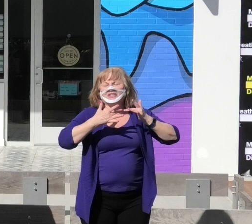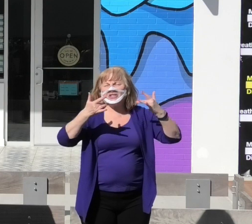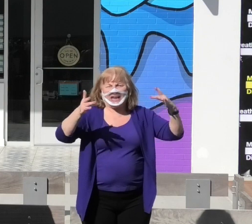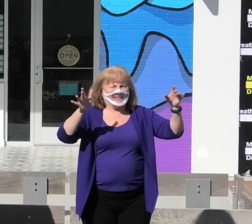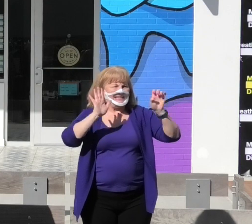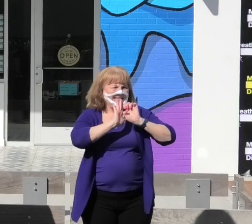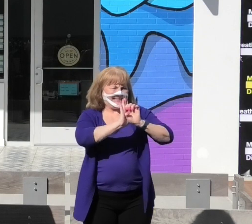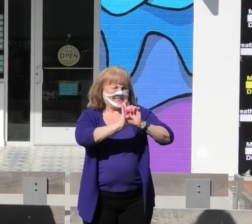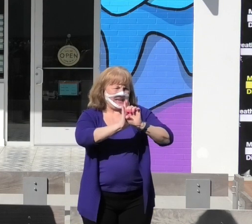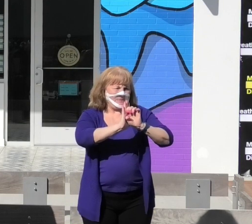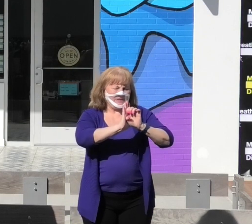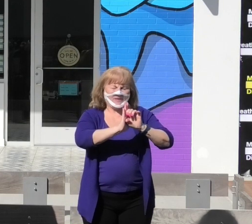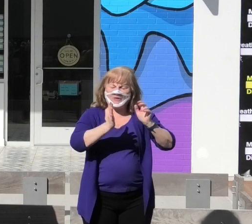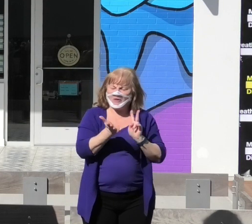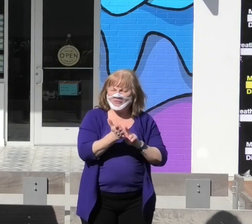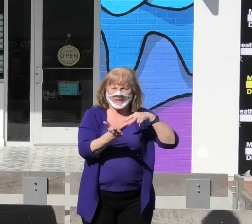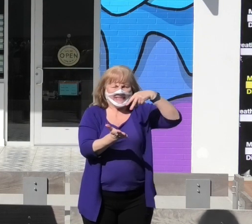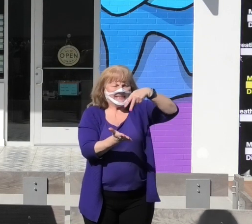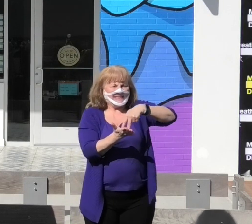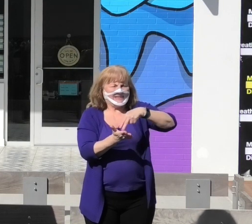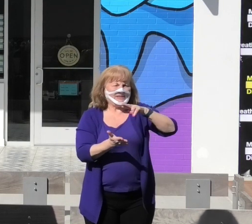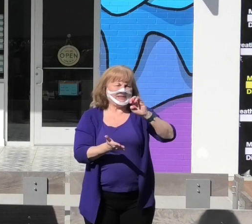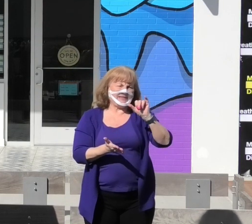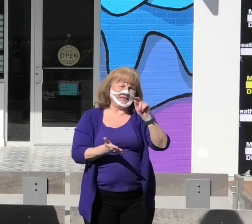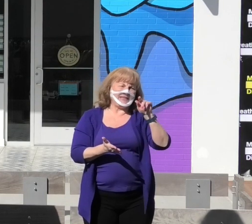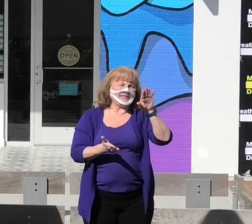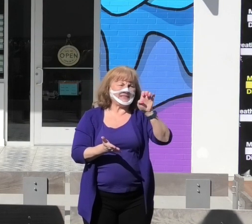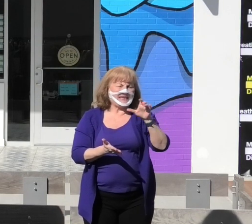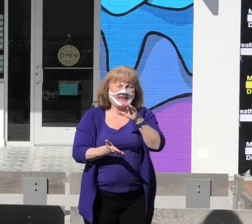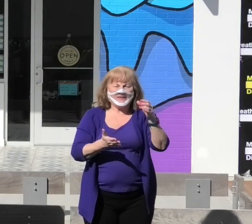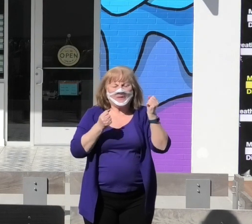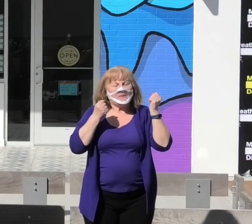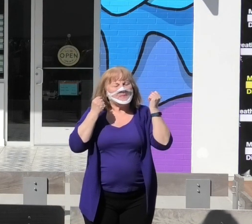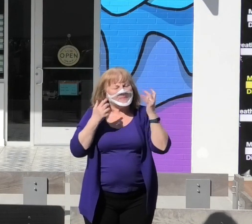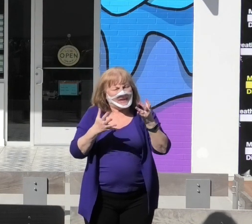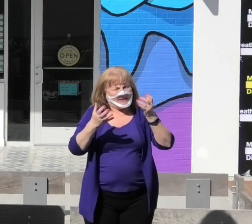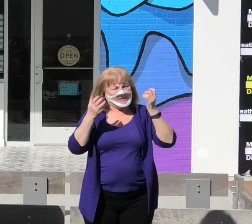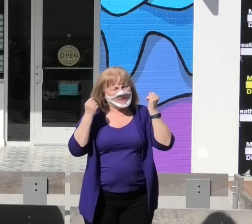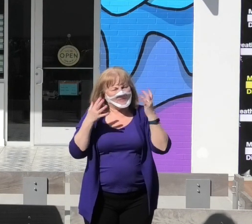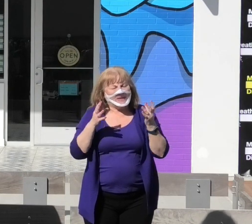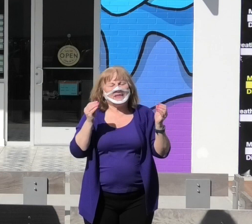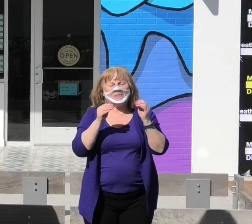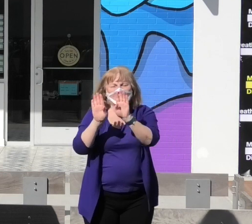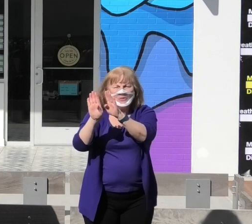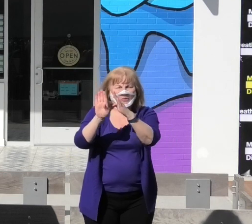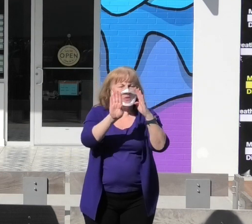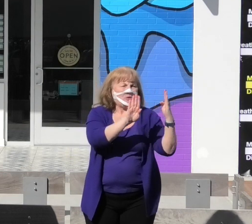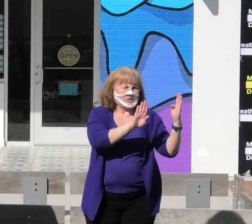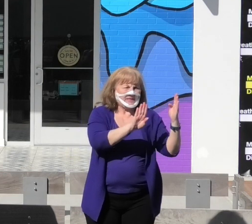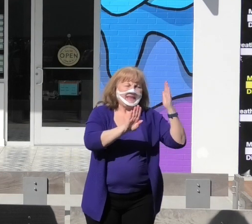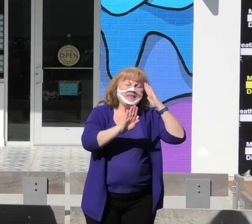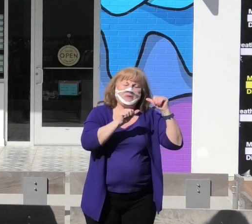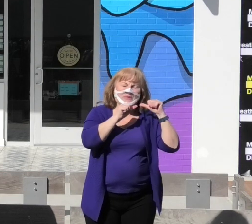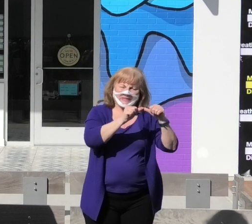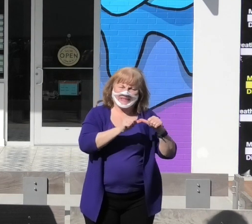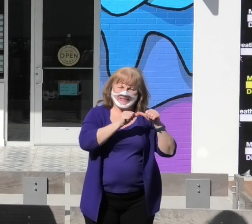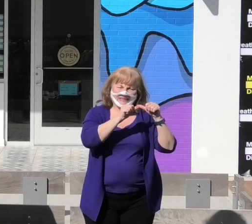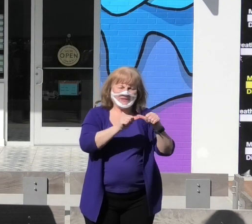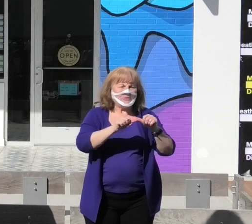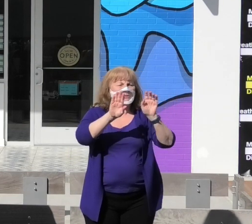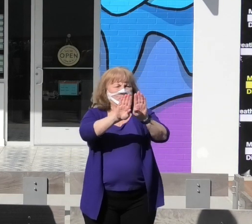example of resilience and the many, many more doors that will continue